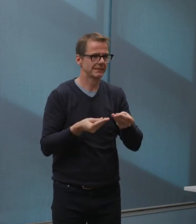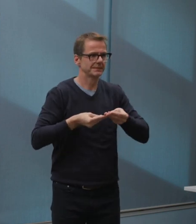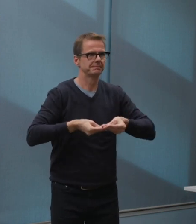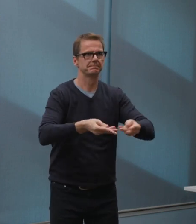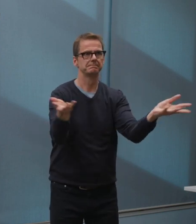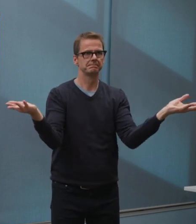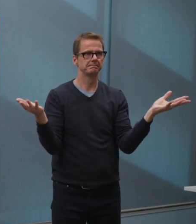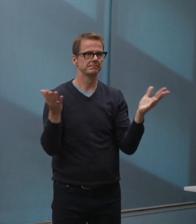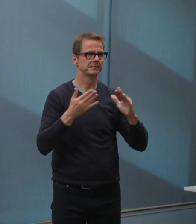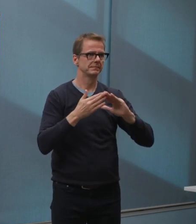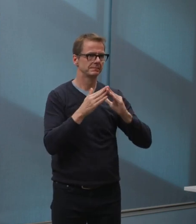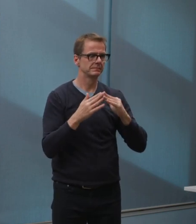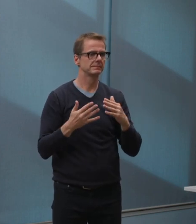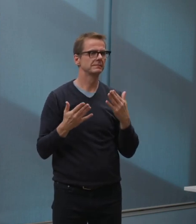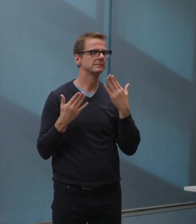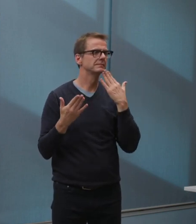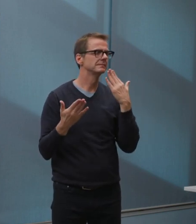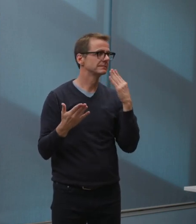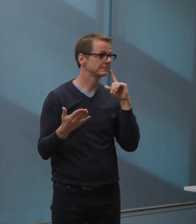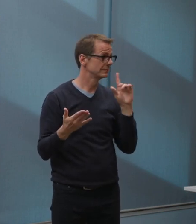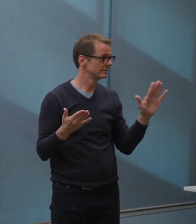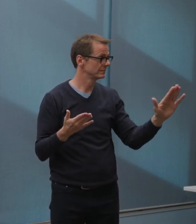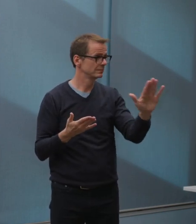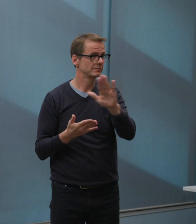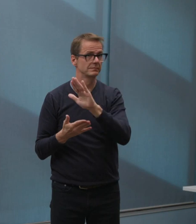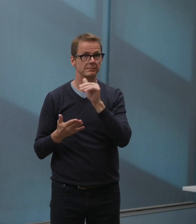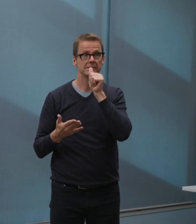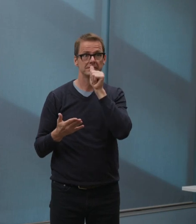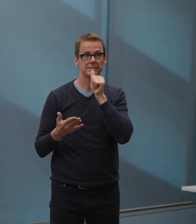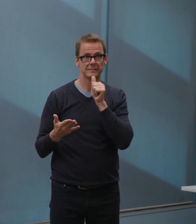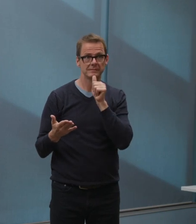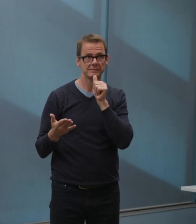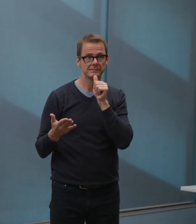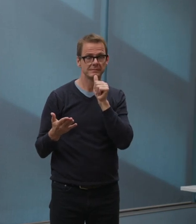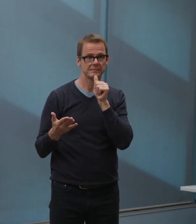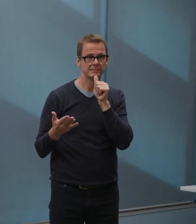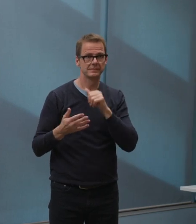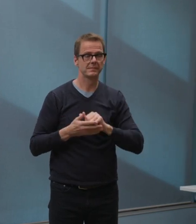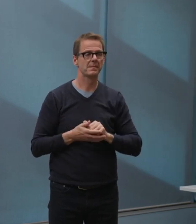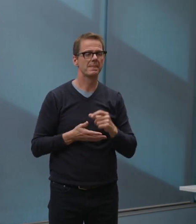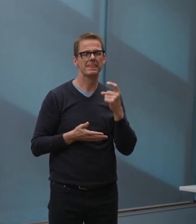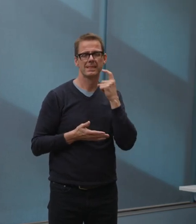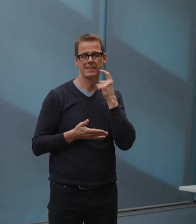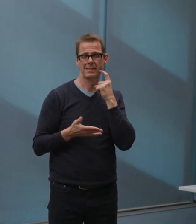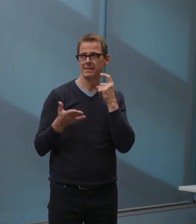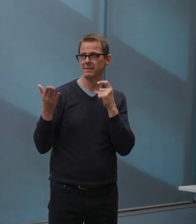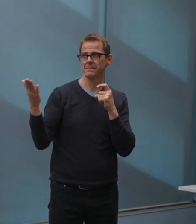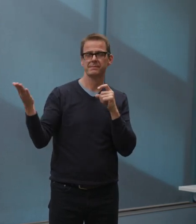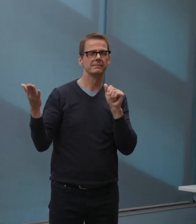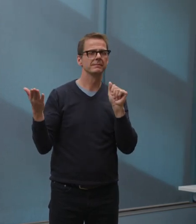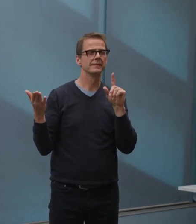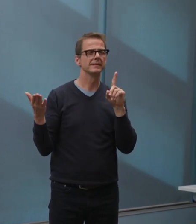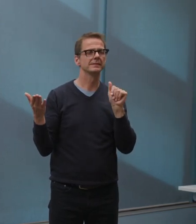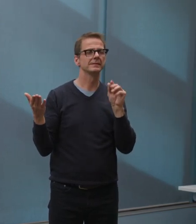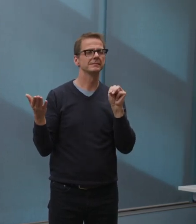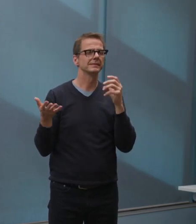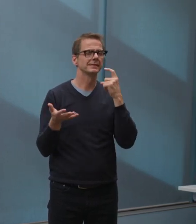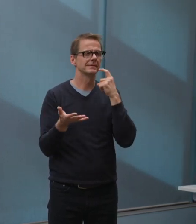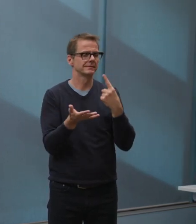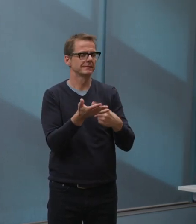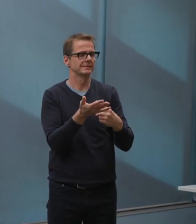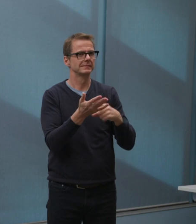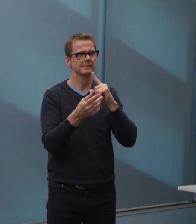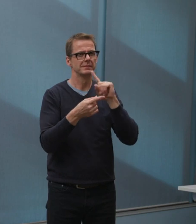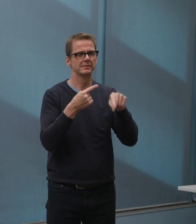construction projects moving ahead in our city, and we are advancing projects to help Edmontonians, to keep Edmontonians working during these unprecedented